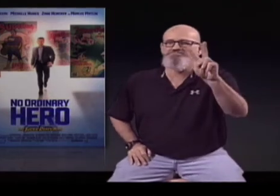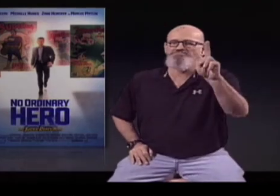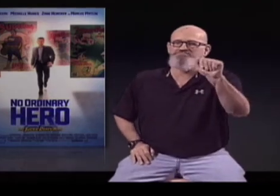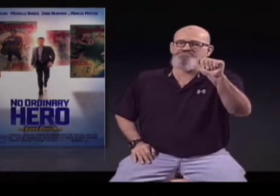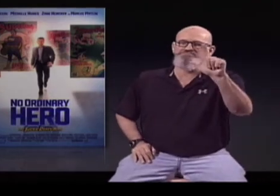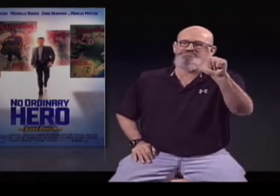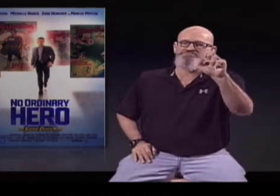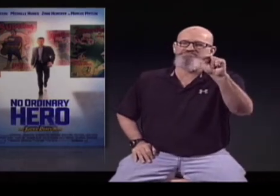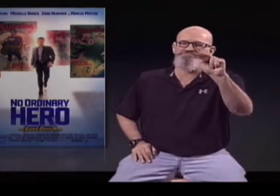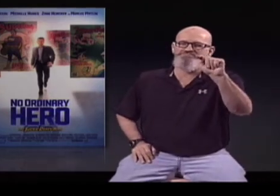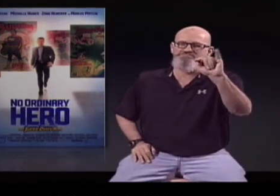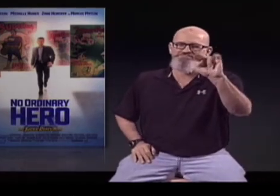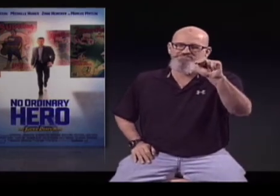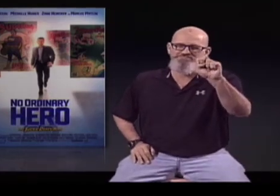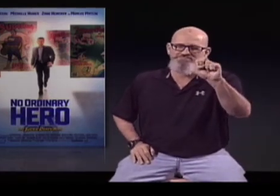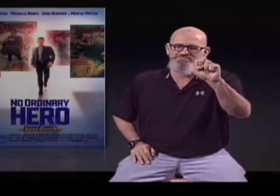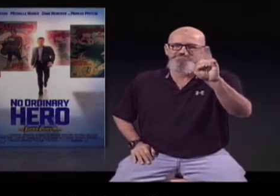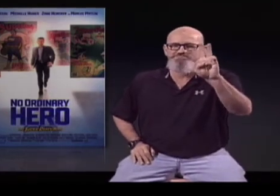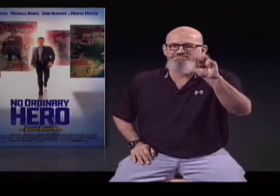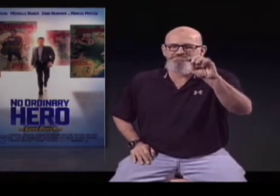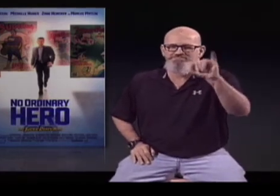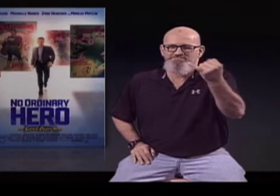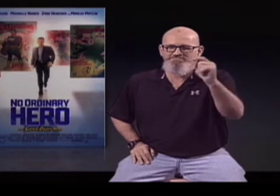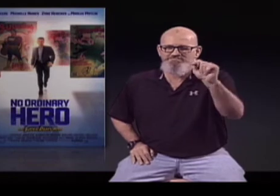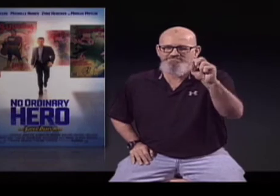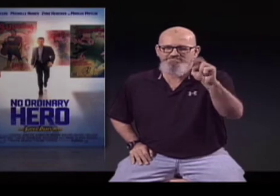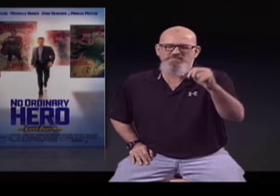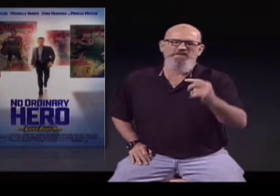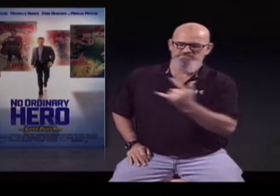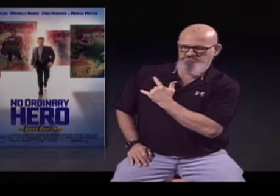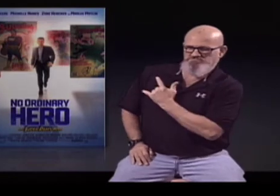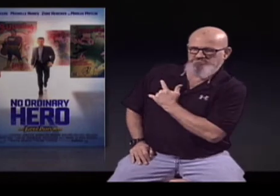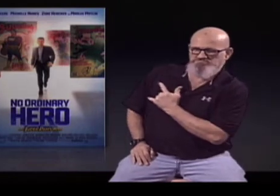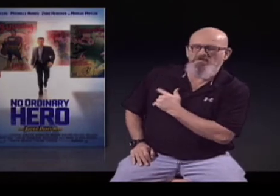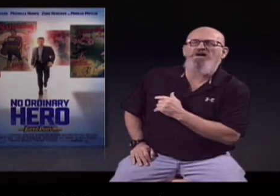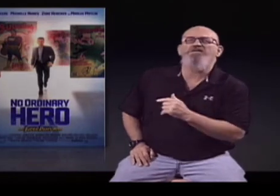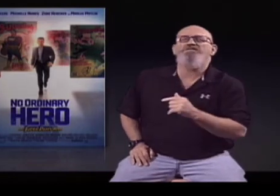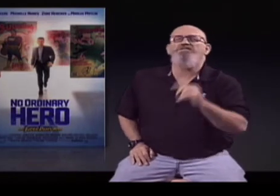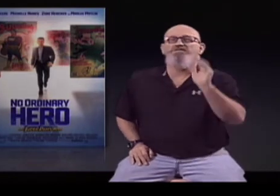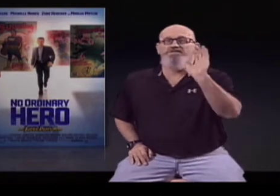Hi, I'm Valentine Wotan. This is my name sign.